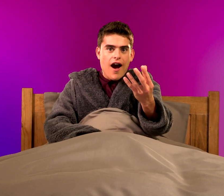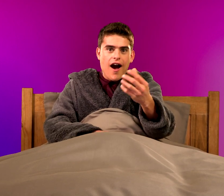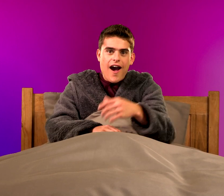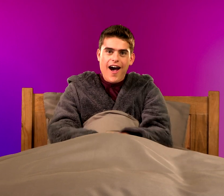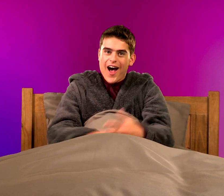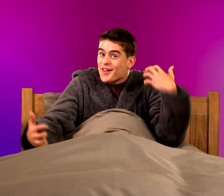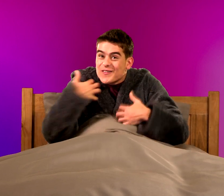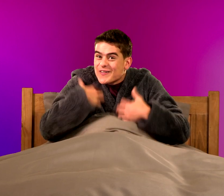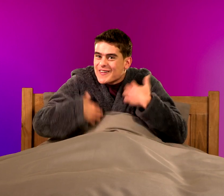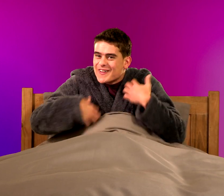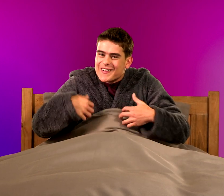How exciting